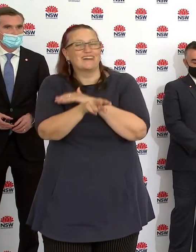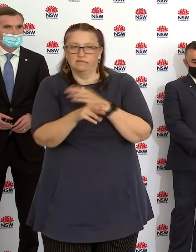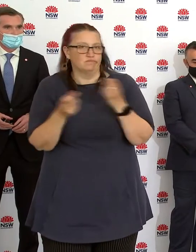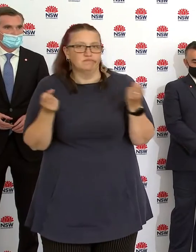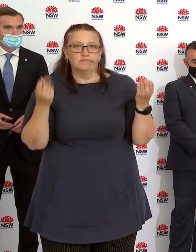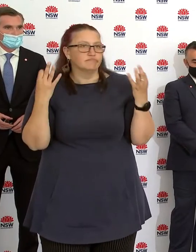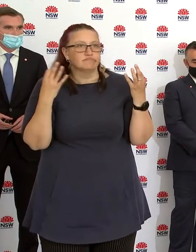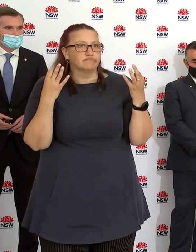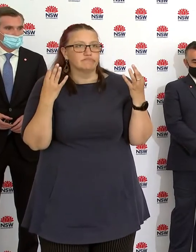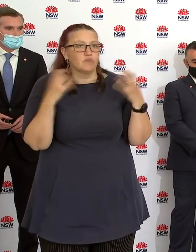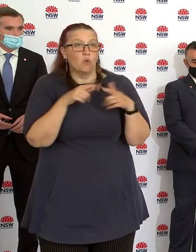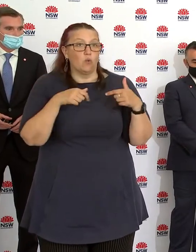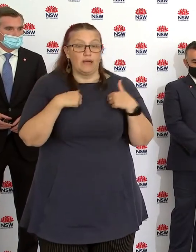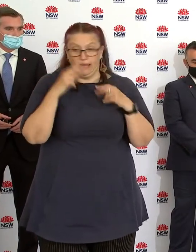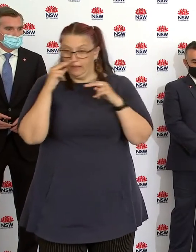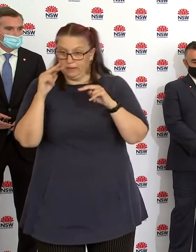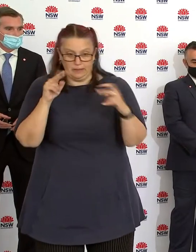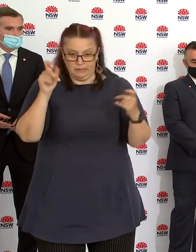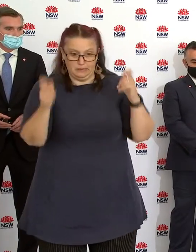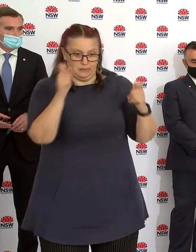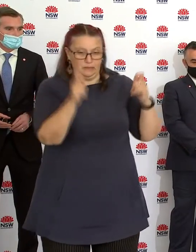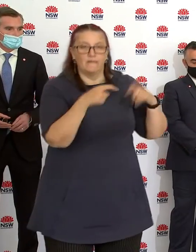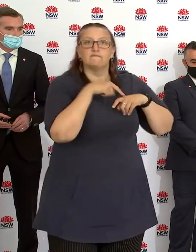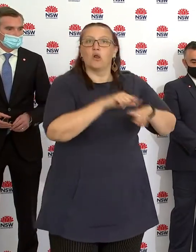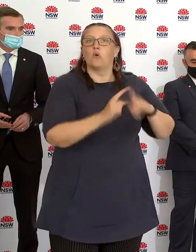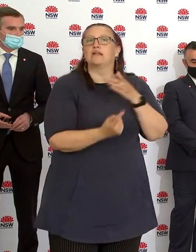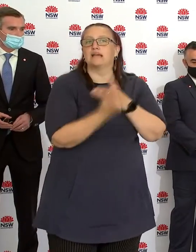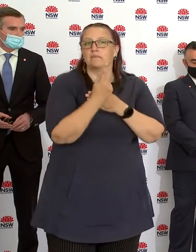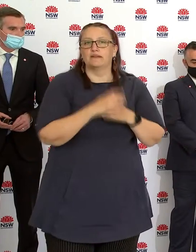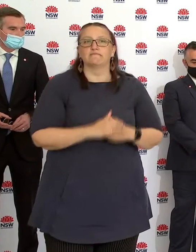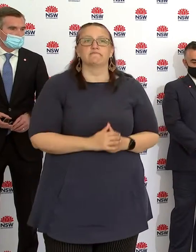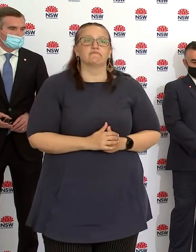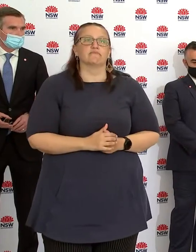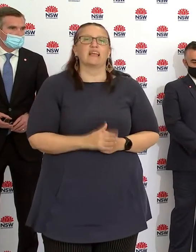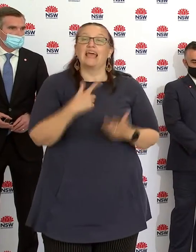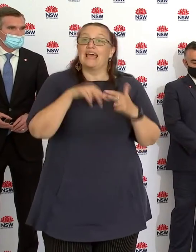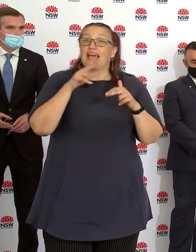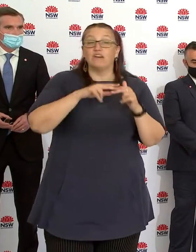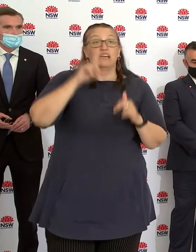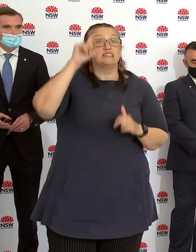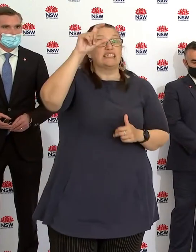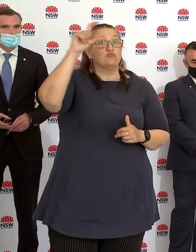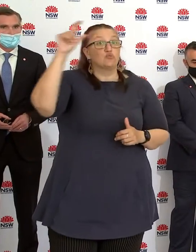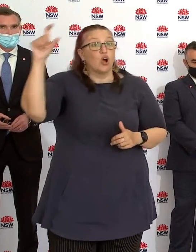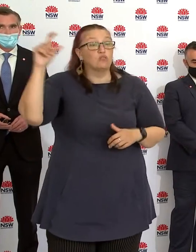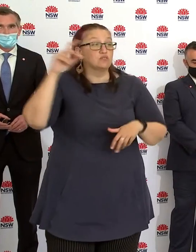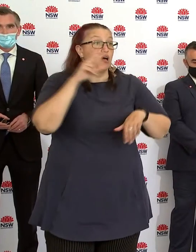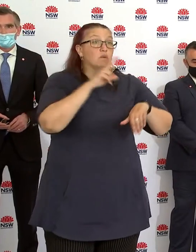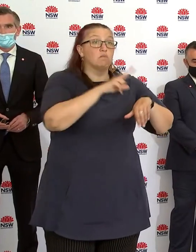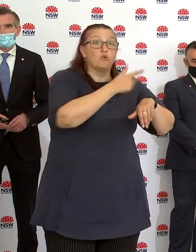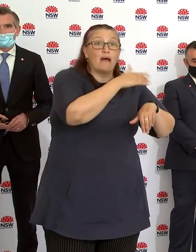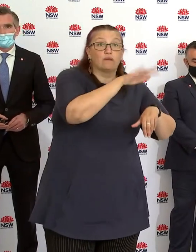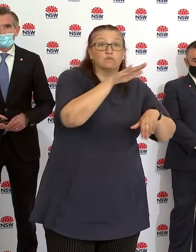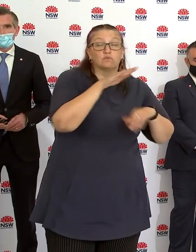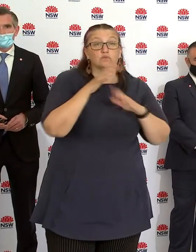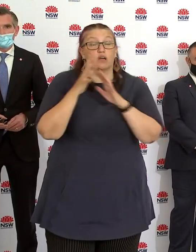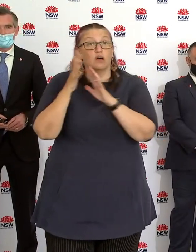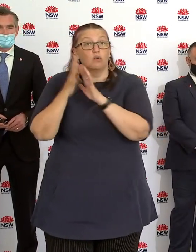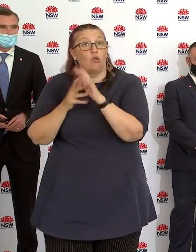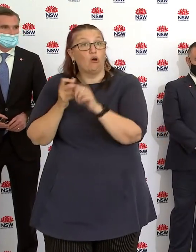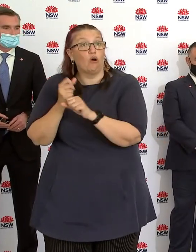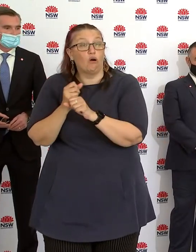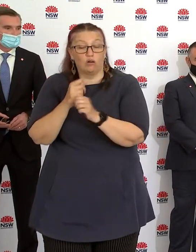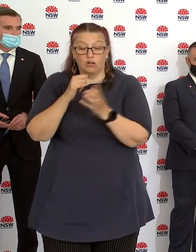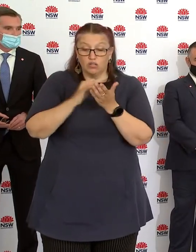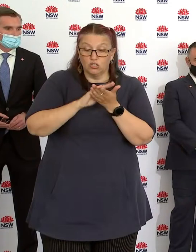few weeks, for example, that parts of greater metropolitan Sydney, like the Central Coast, or Wollongong, or Shell Harbour are doing better and don't have any virus, we can also